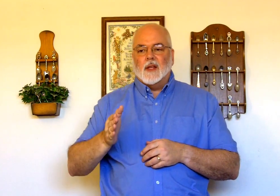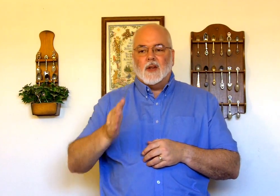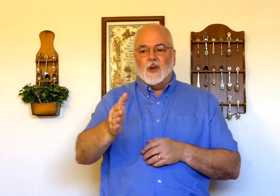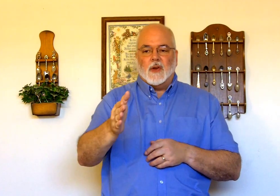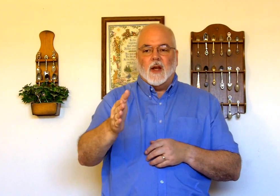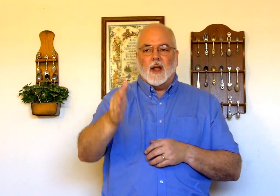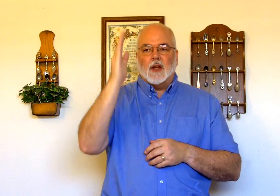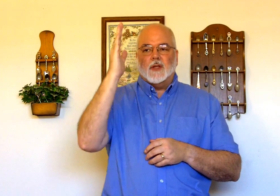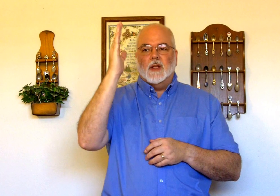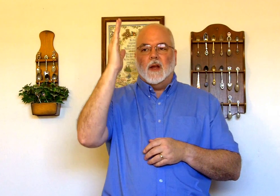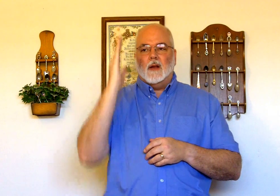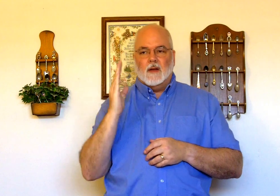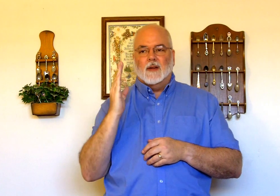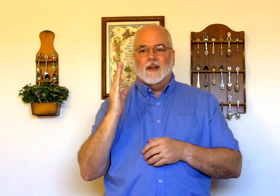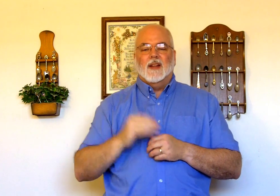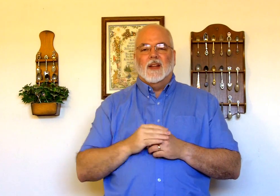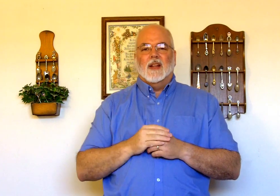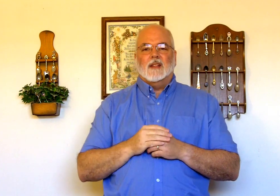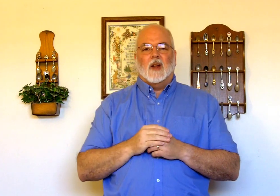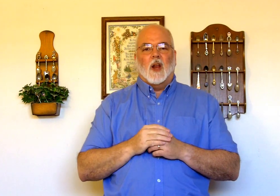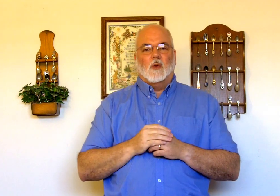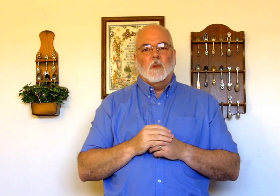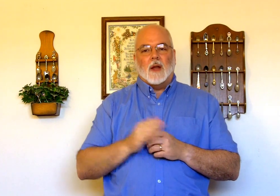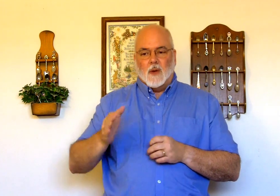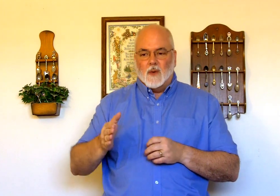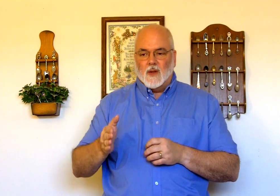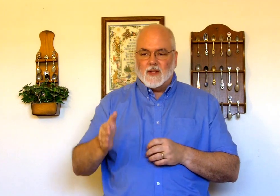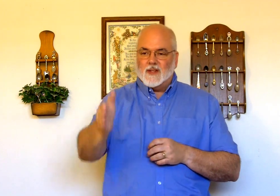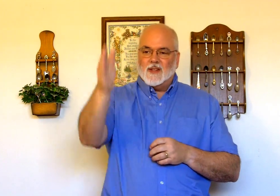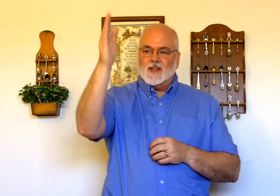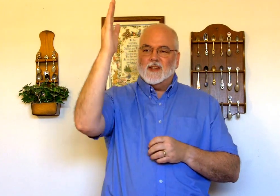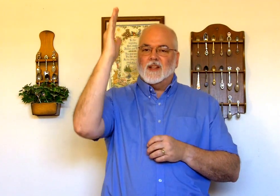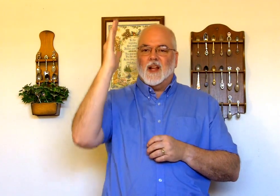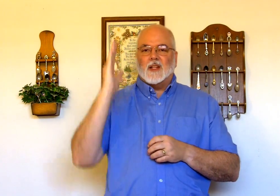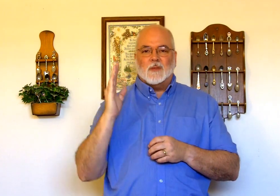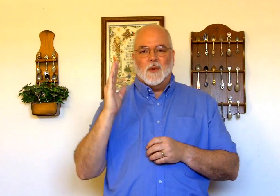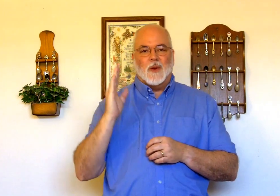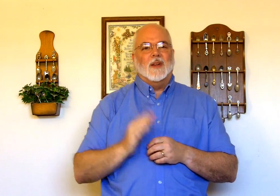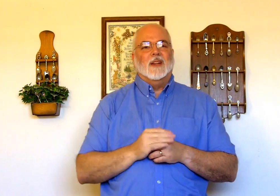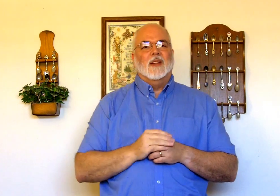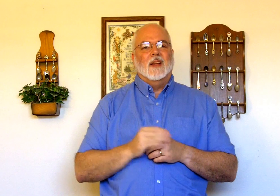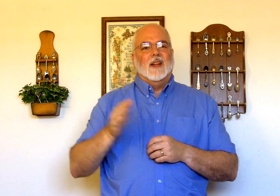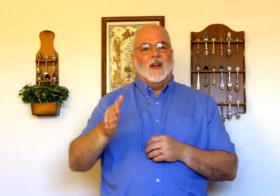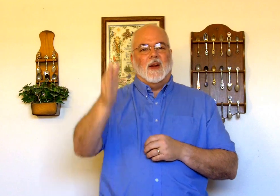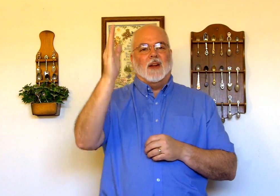not jerky like I just did it. It's not El Roboto. It's a lot smoother. All right?